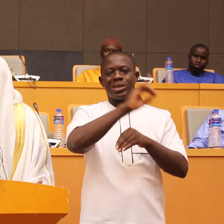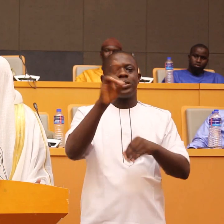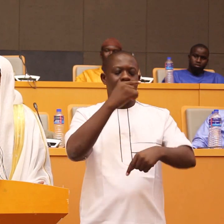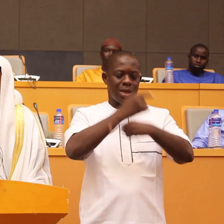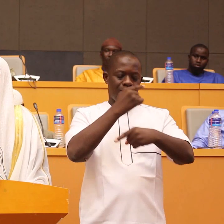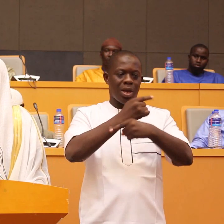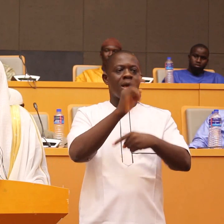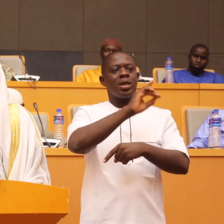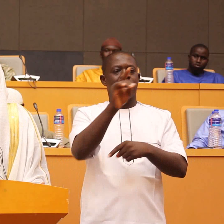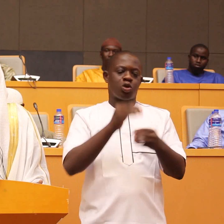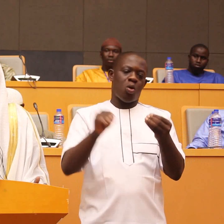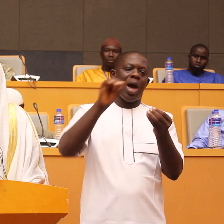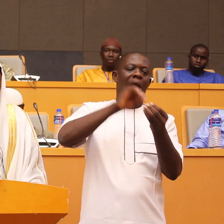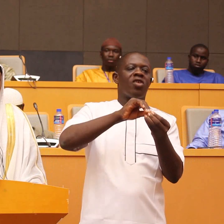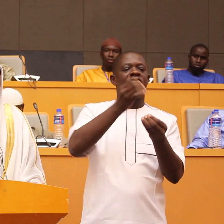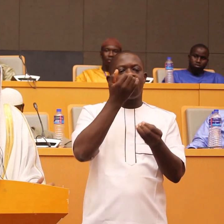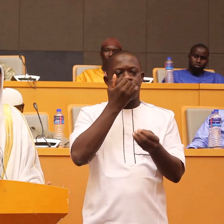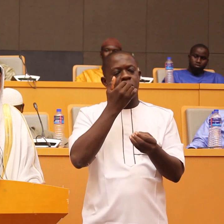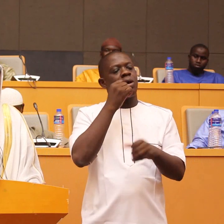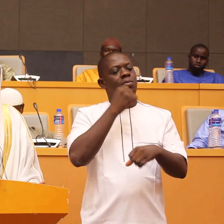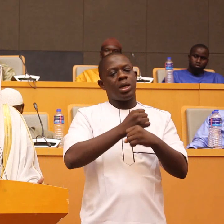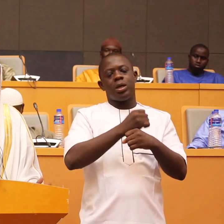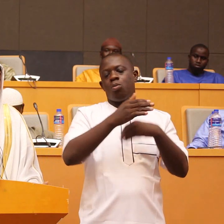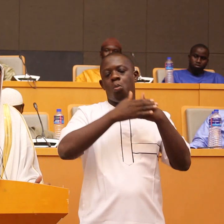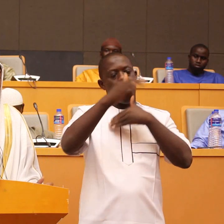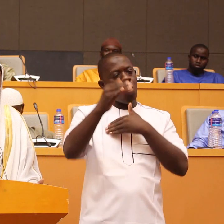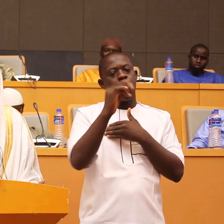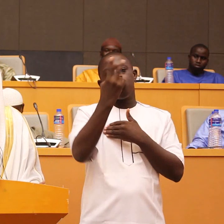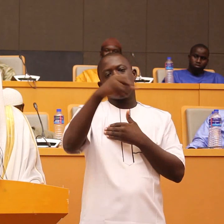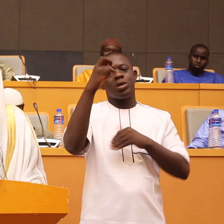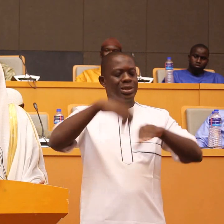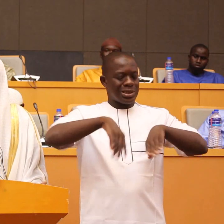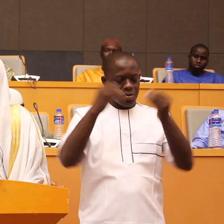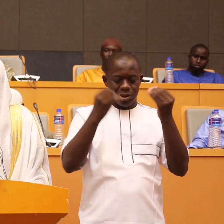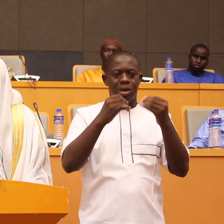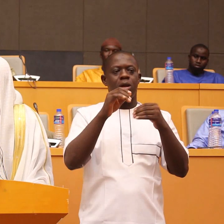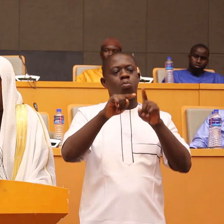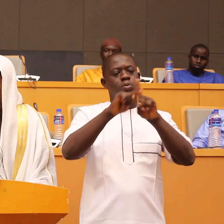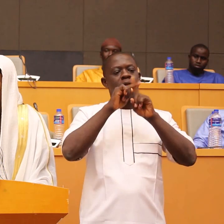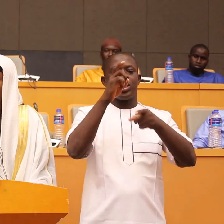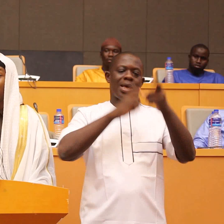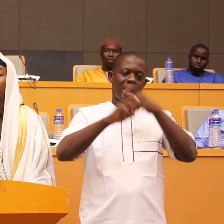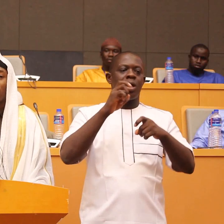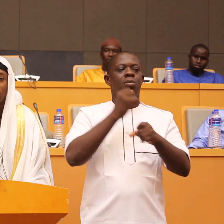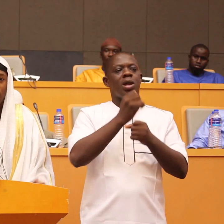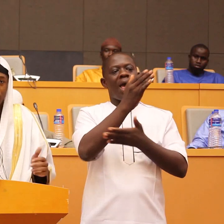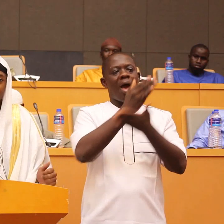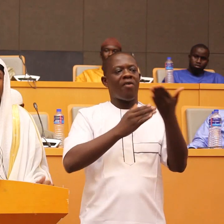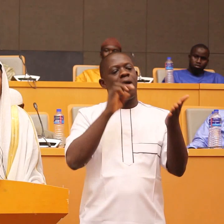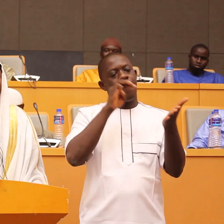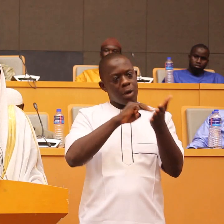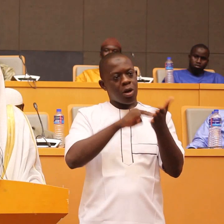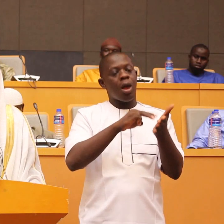to add their food again is gonna cost us almost 200,000 plus again which is half million but inshallah